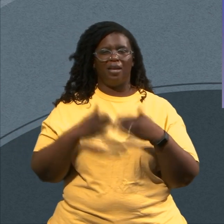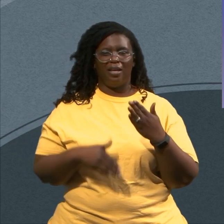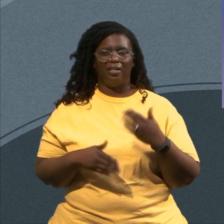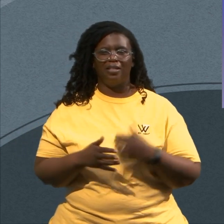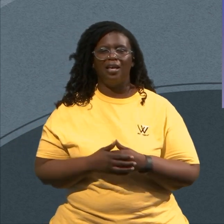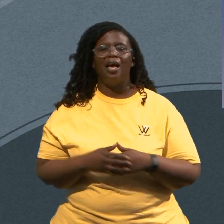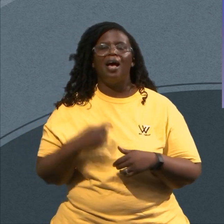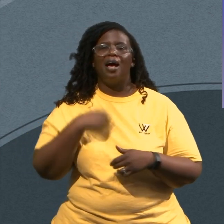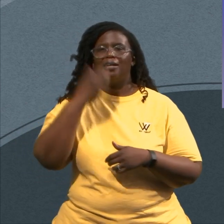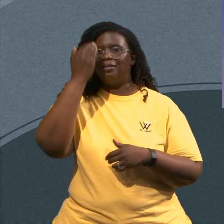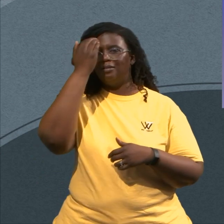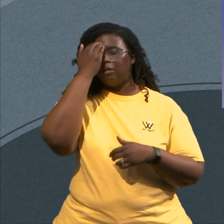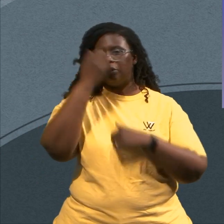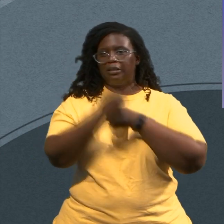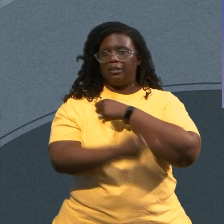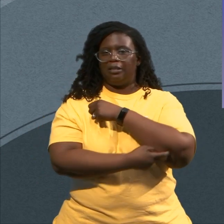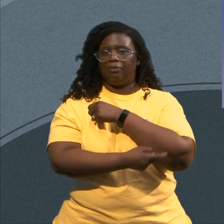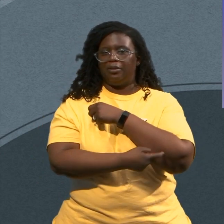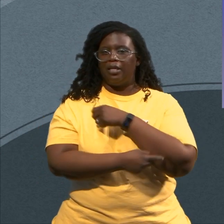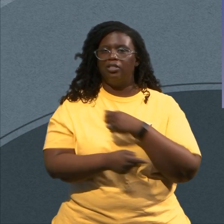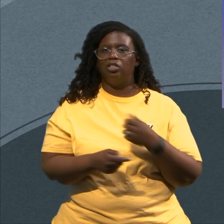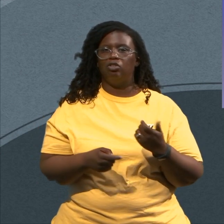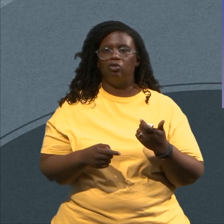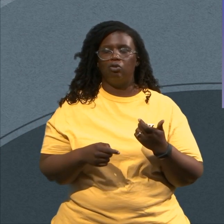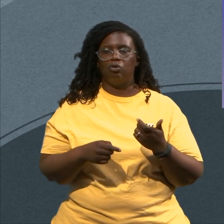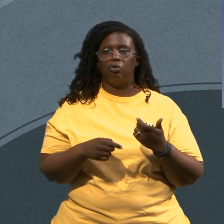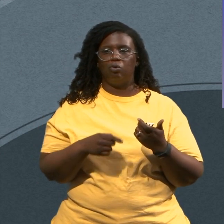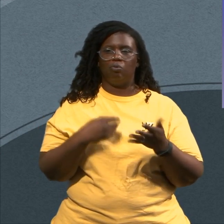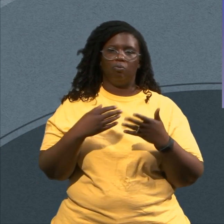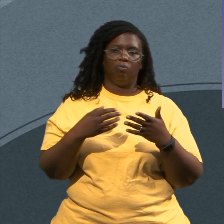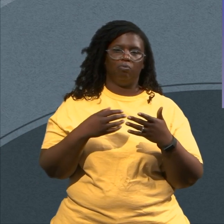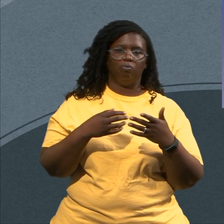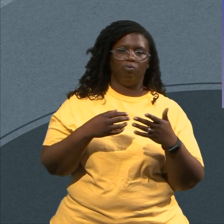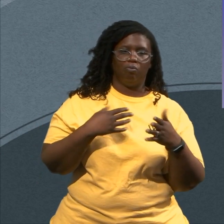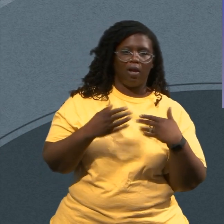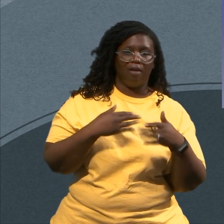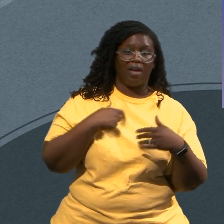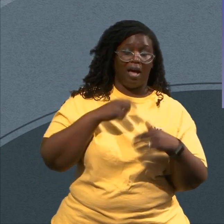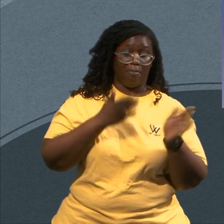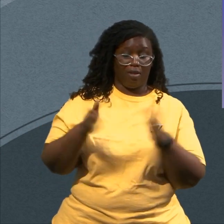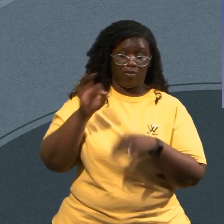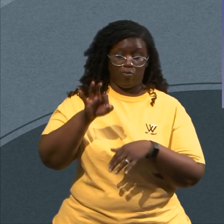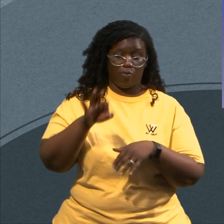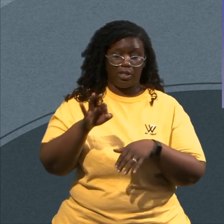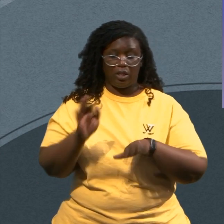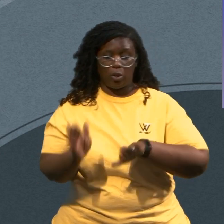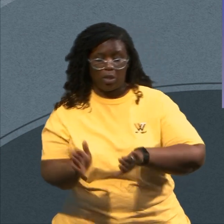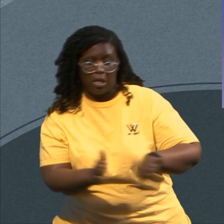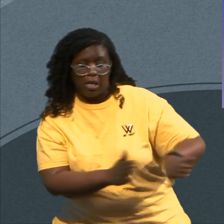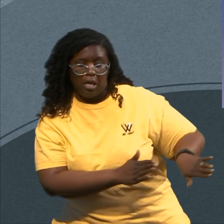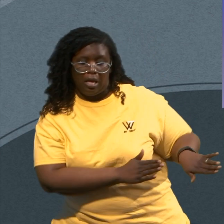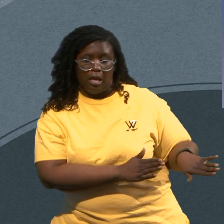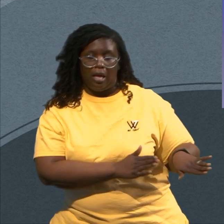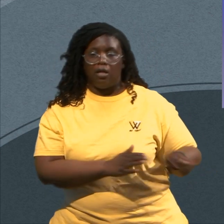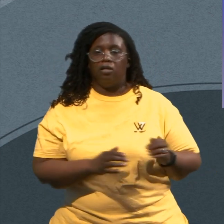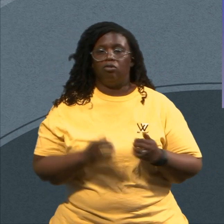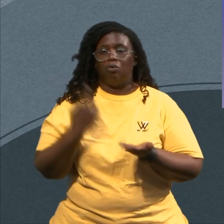Drop whatever you're going to preach And immediately address issues And the riots And